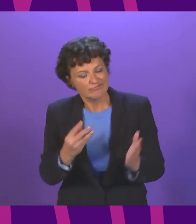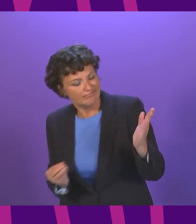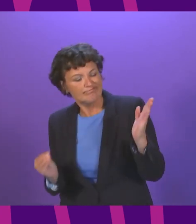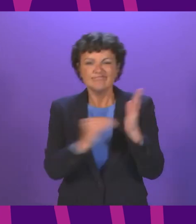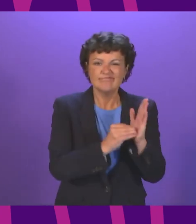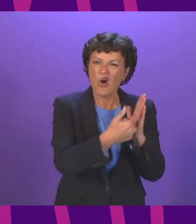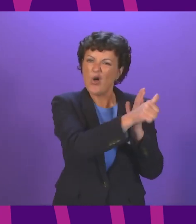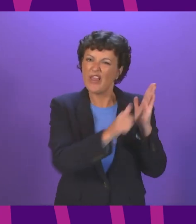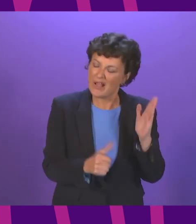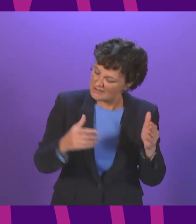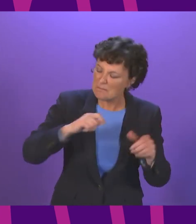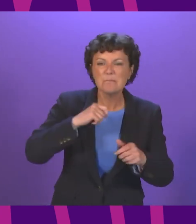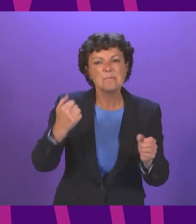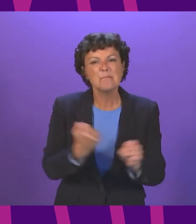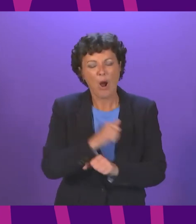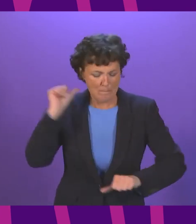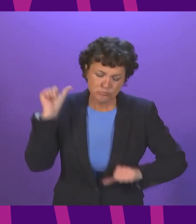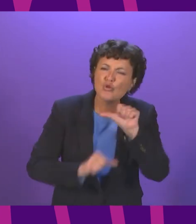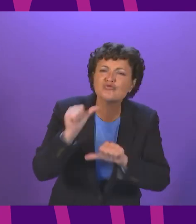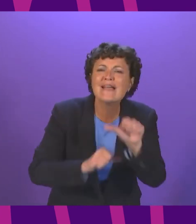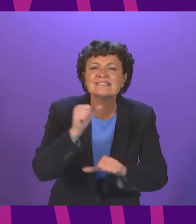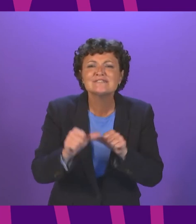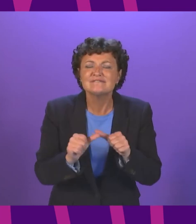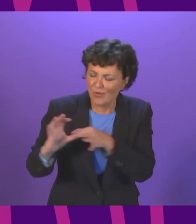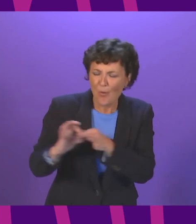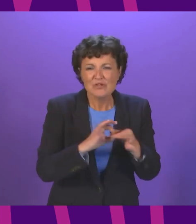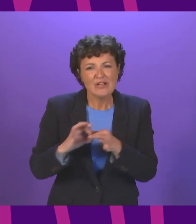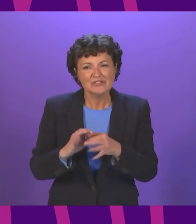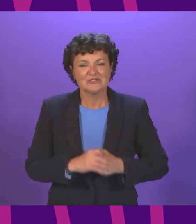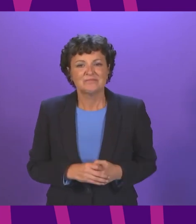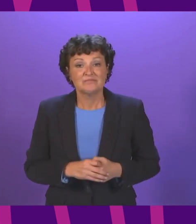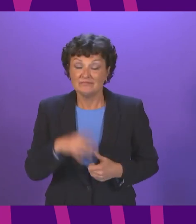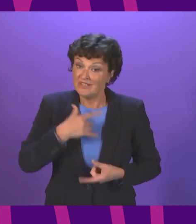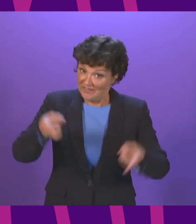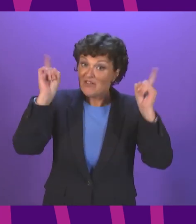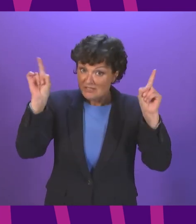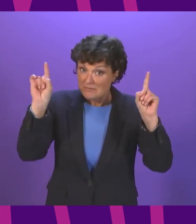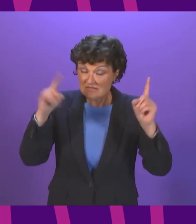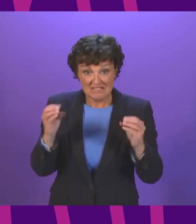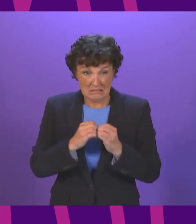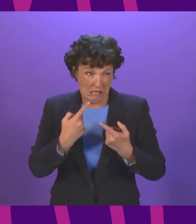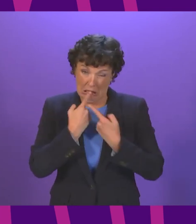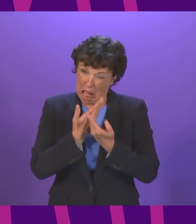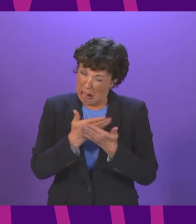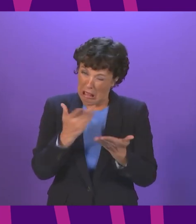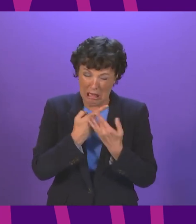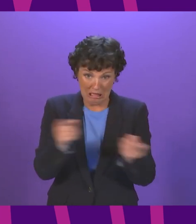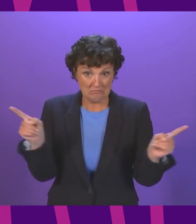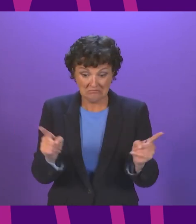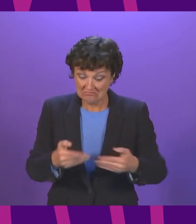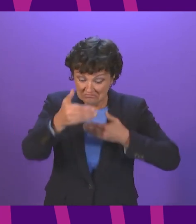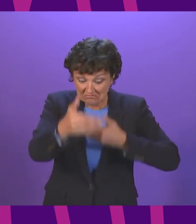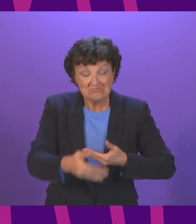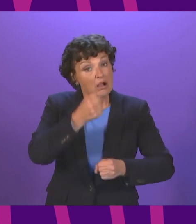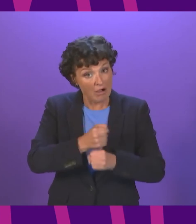of progressive cooperation the first minister in her statement made it abundantly clear that the programme for government